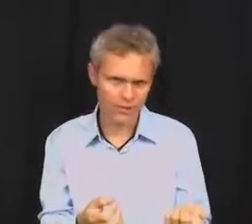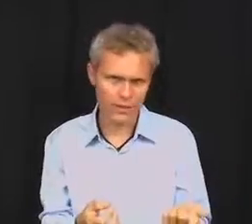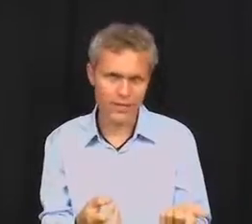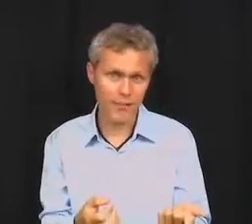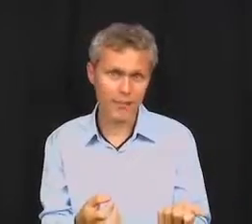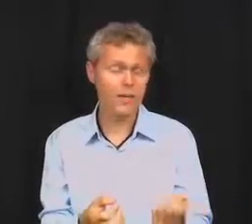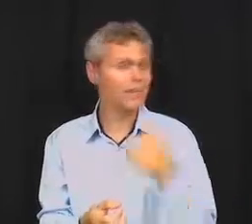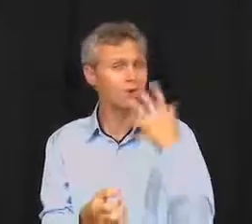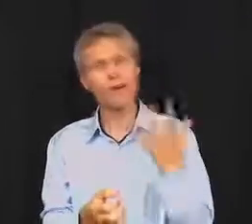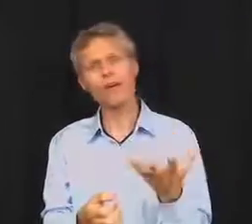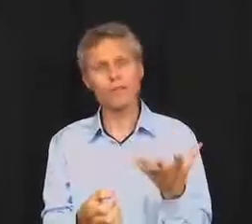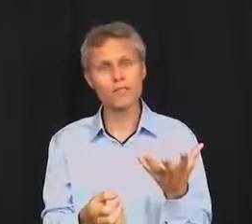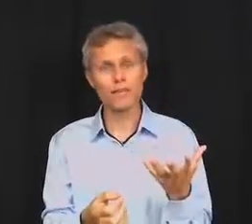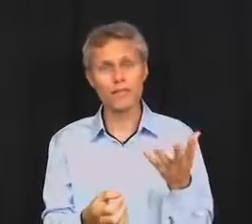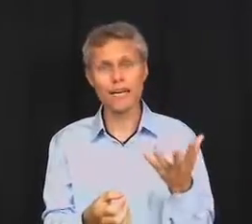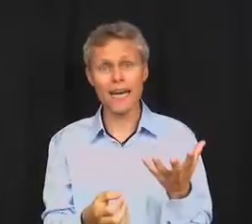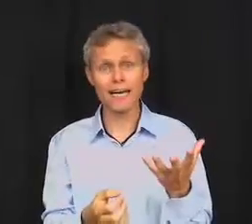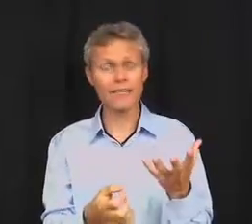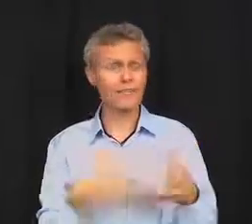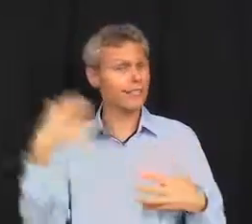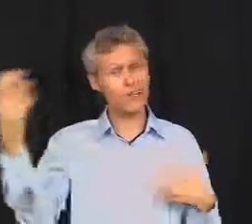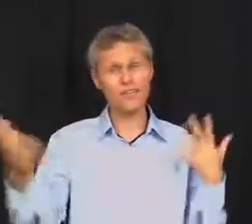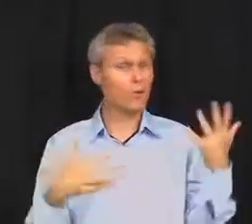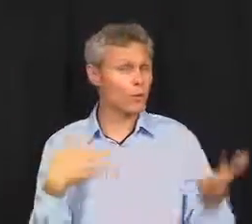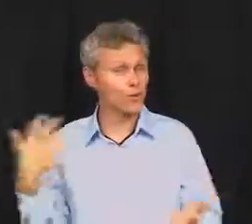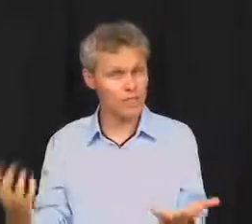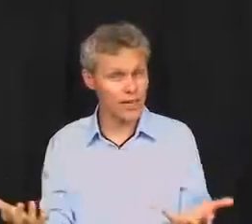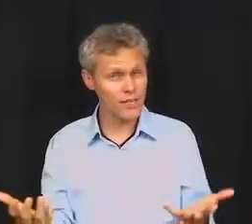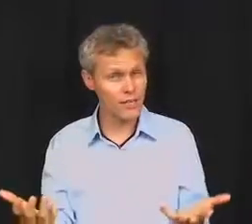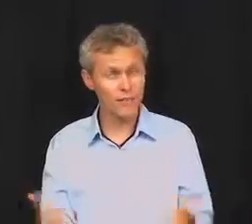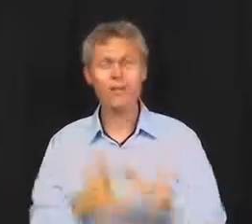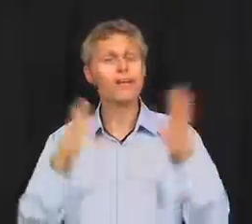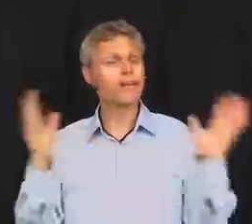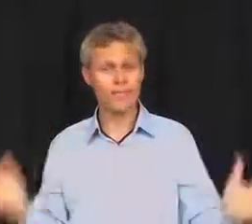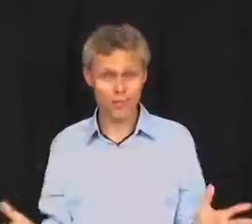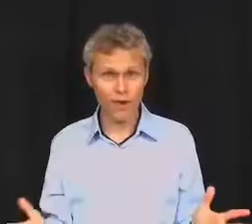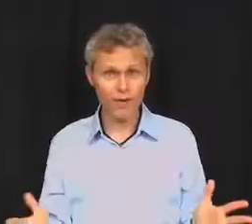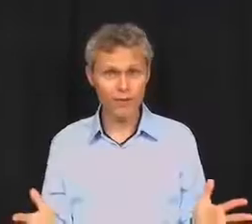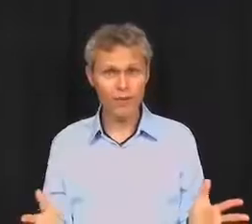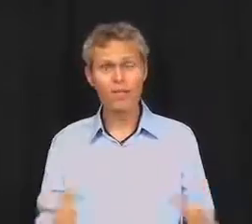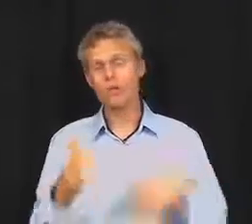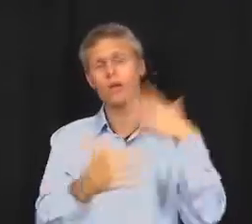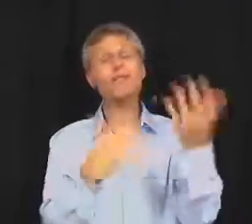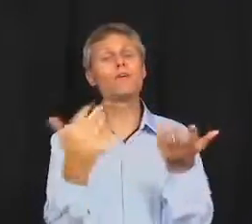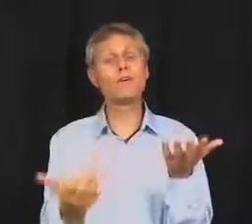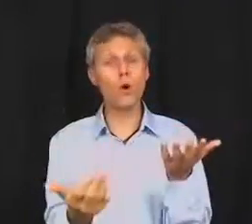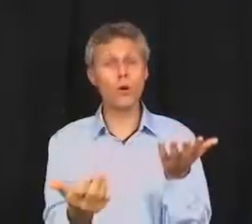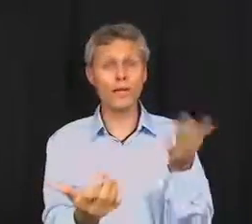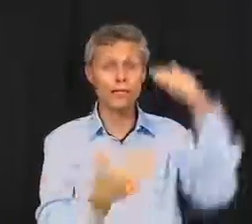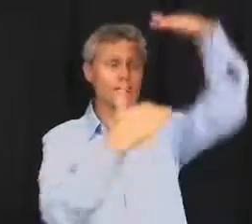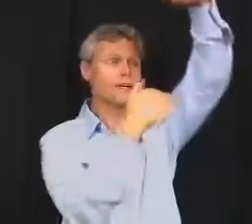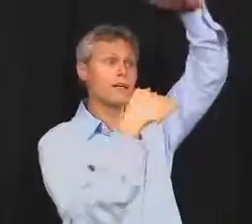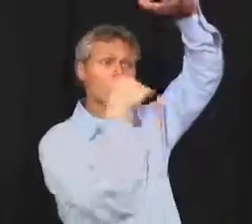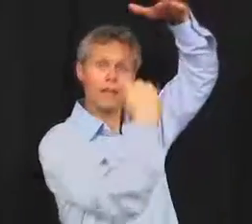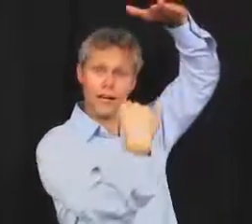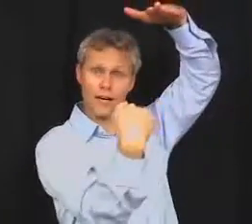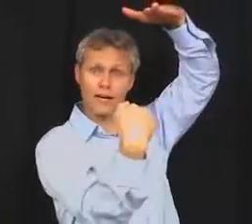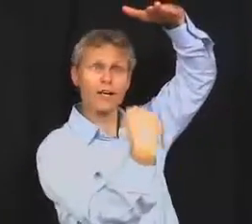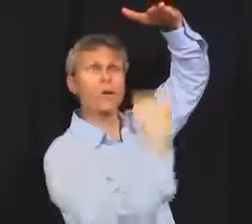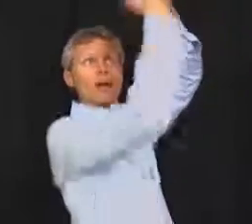for example. It's okay if you have a slight accent. As long as everyone understands you, that's fine. So whatever your goal is, you're here and you want